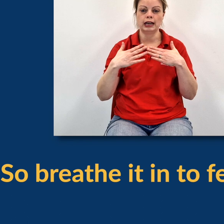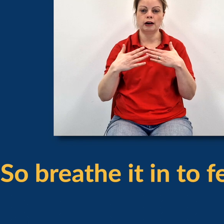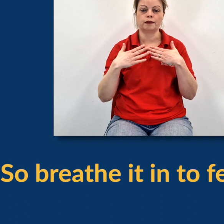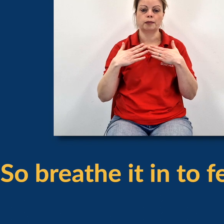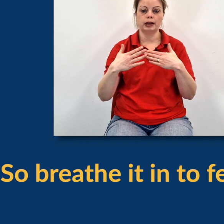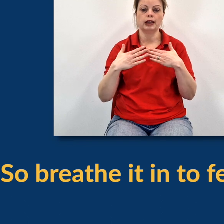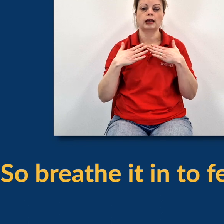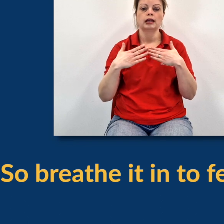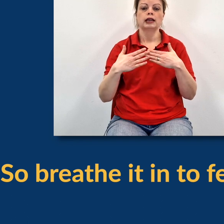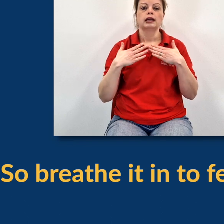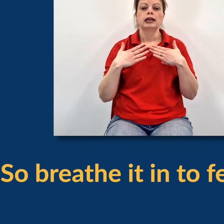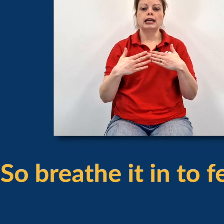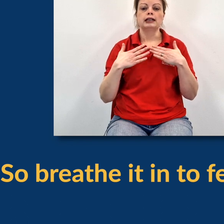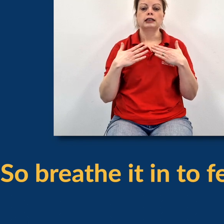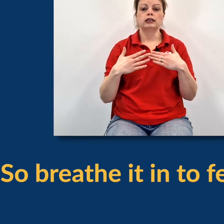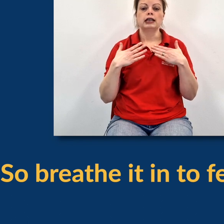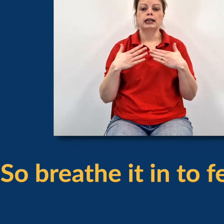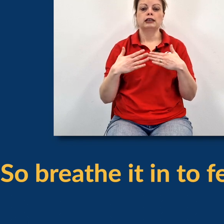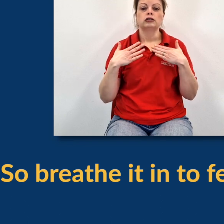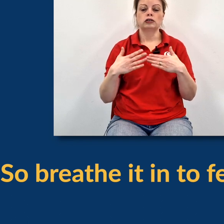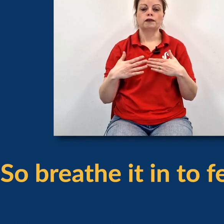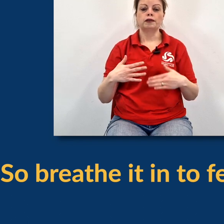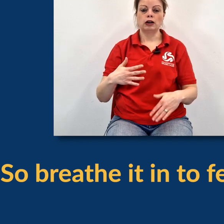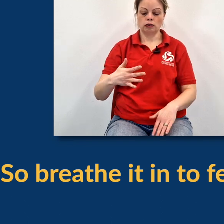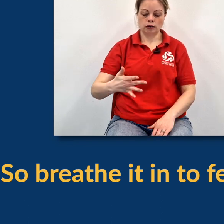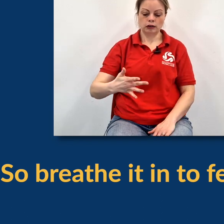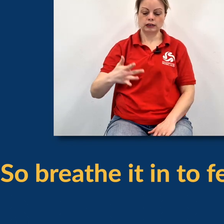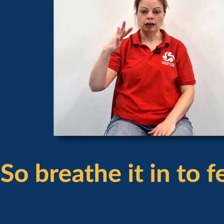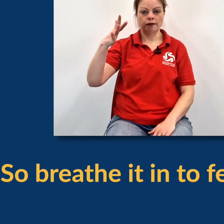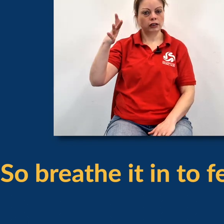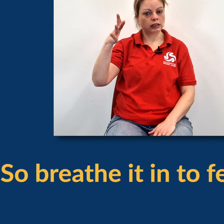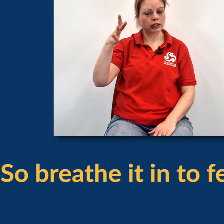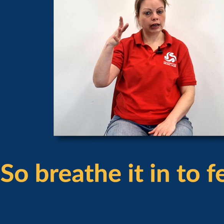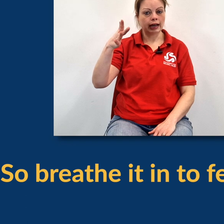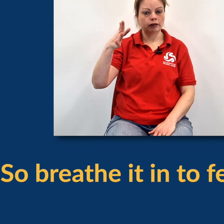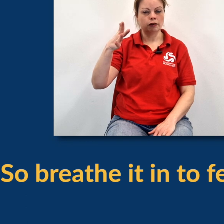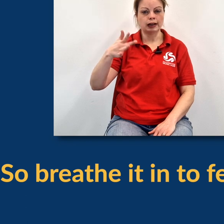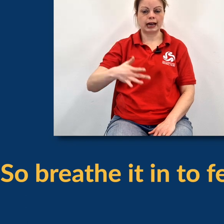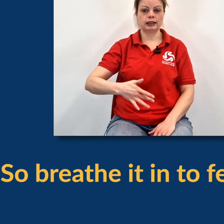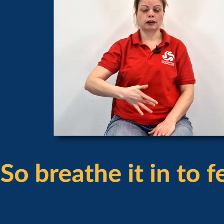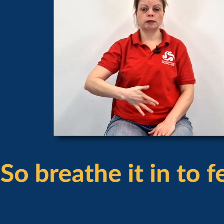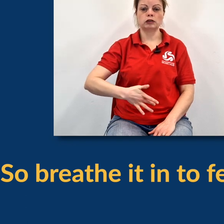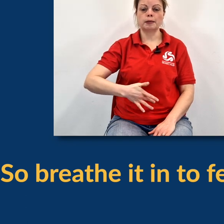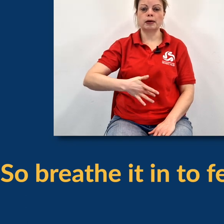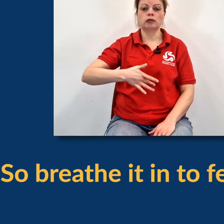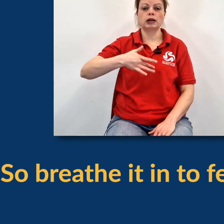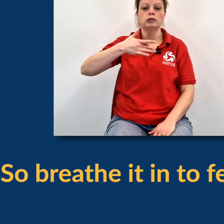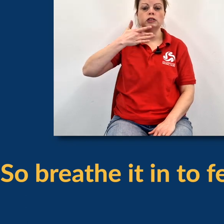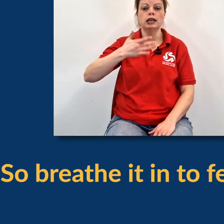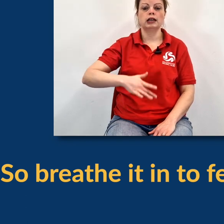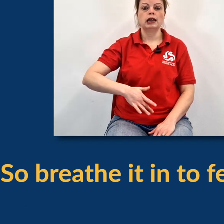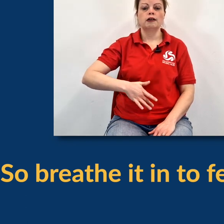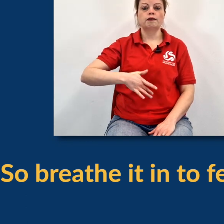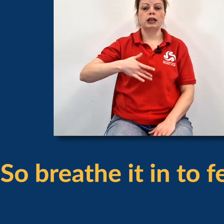moving in and out from breathing. It in to feel, second finger just slightly out and your flat hand is going from your tummy button all the way